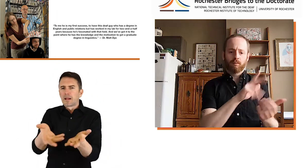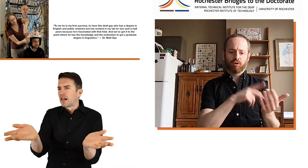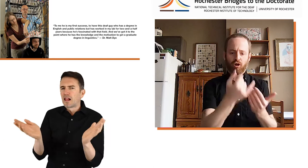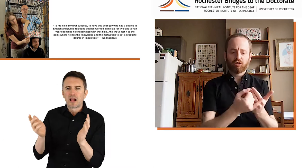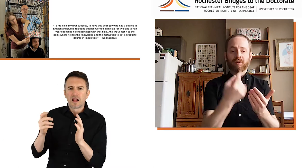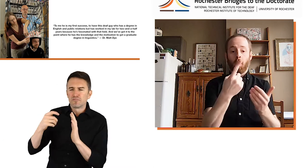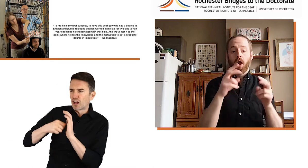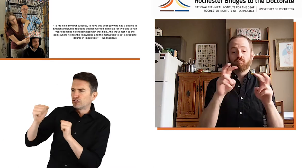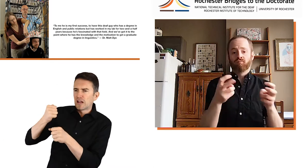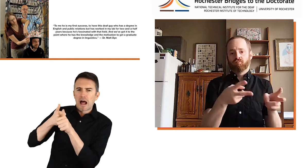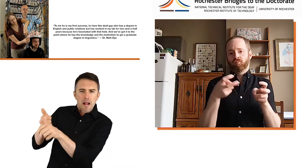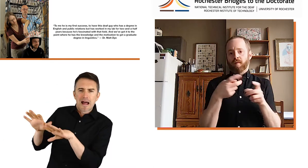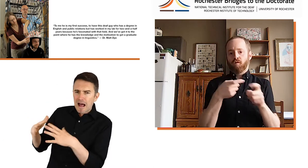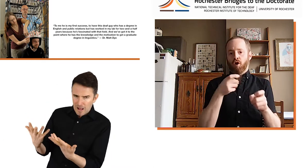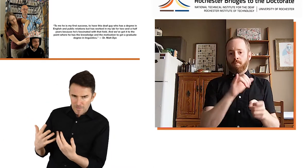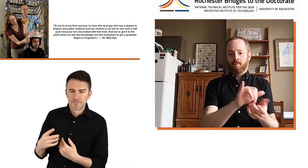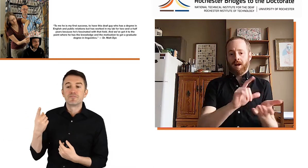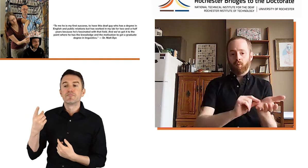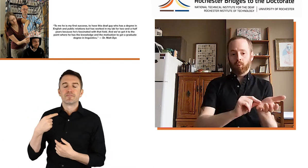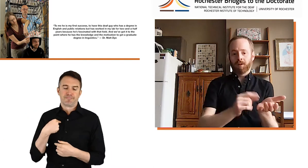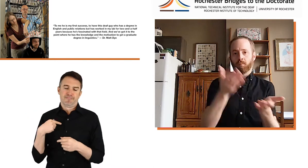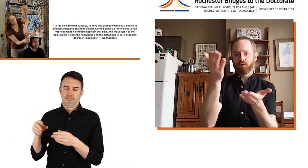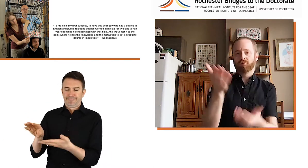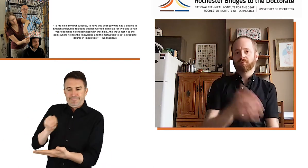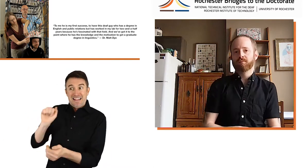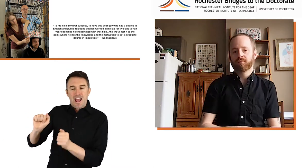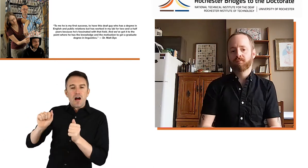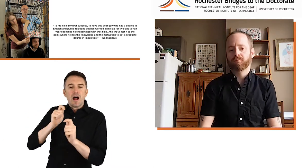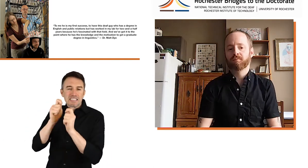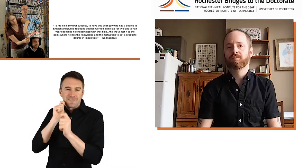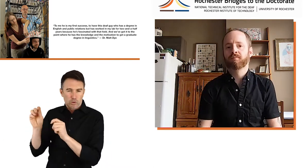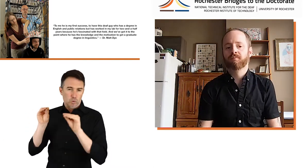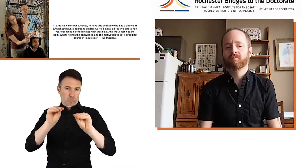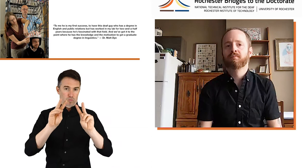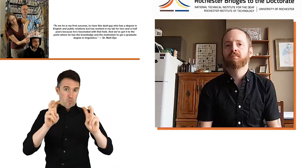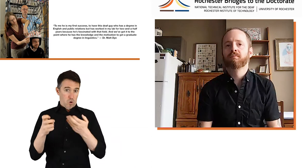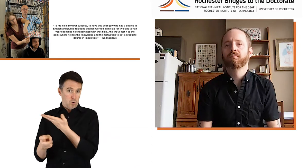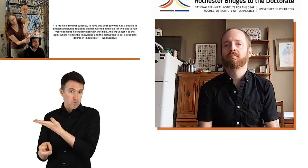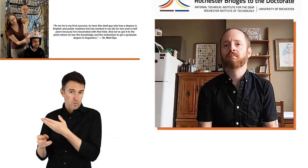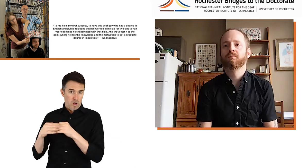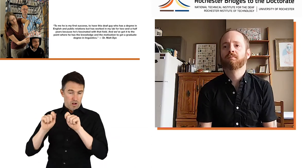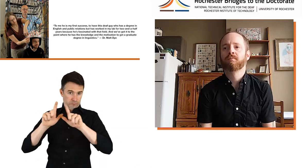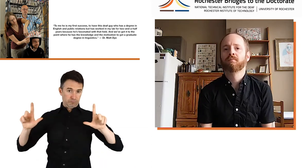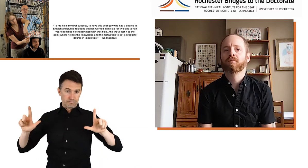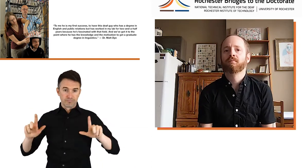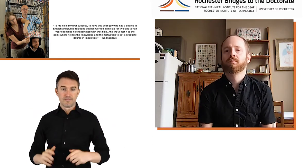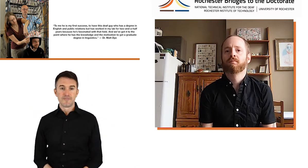and he talked about some of the people who helped him with his project. And so, this is a snippet from that newspaper. Take a minute to read it.